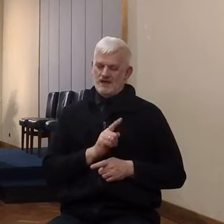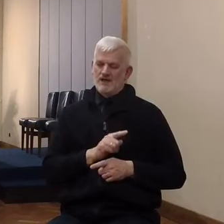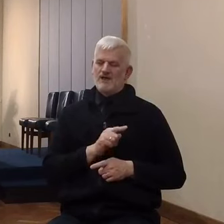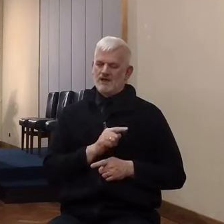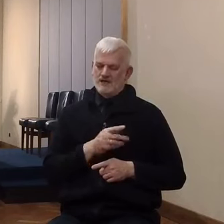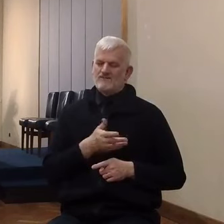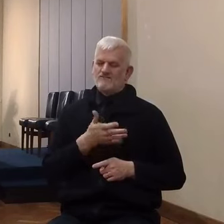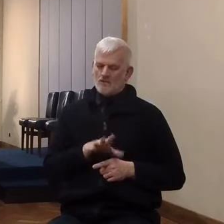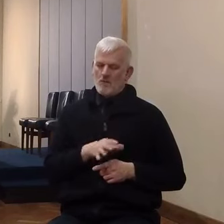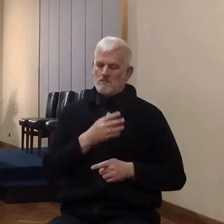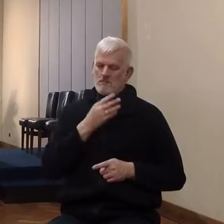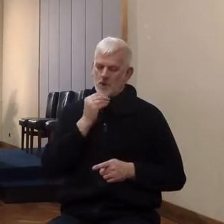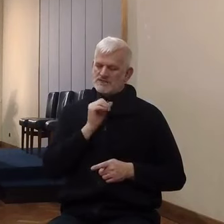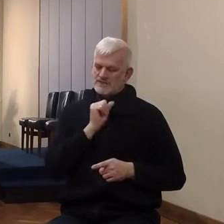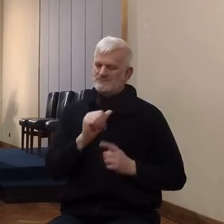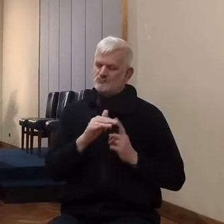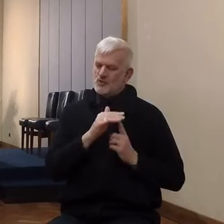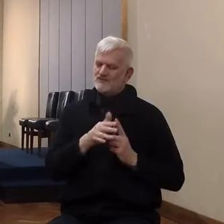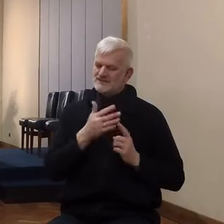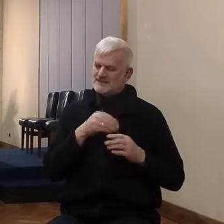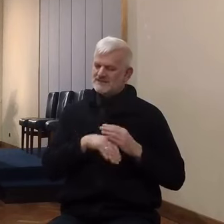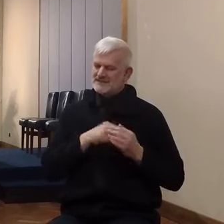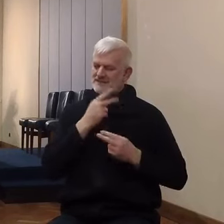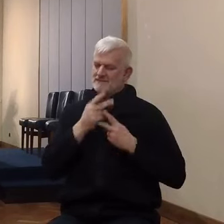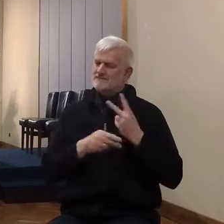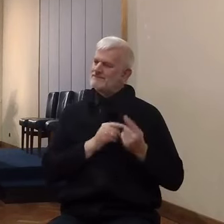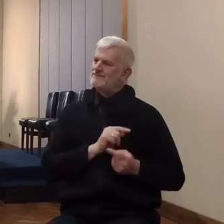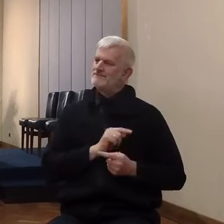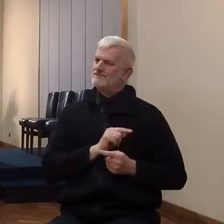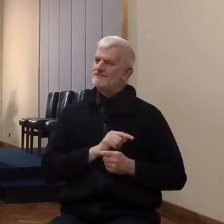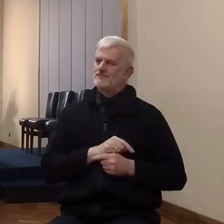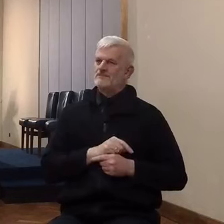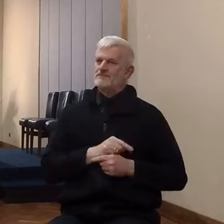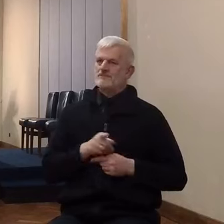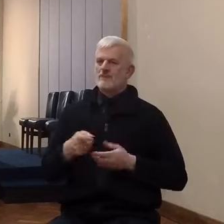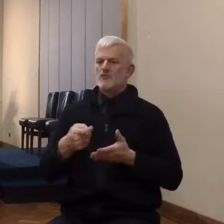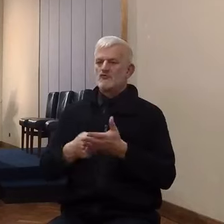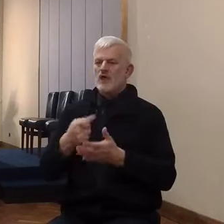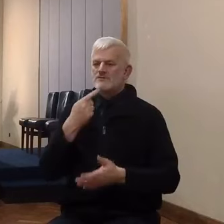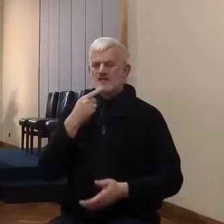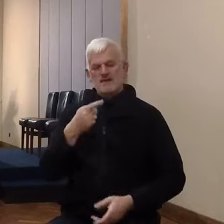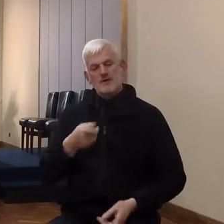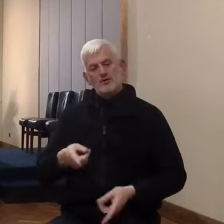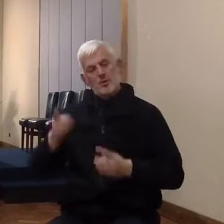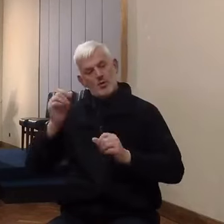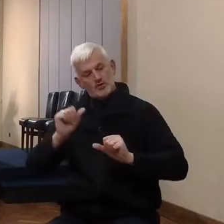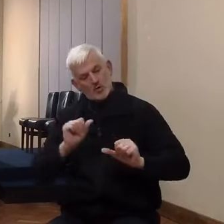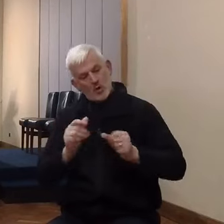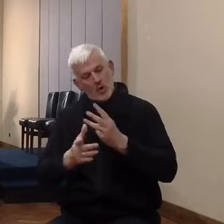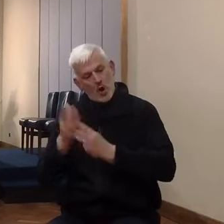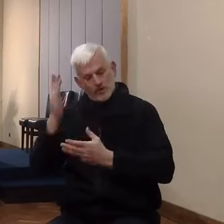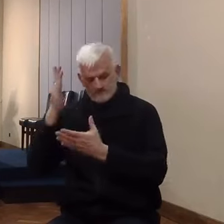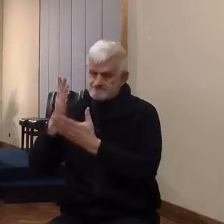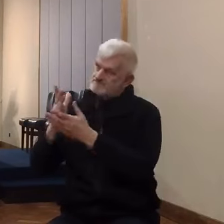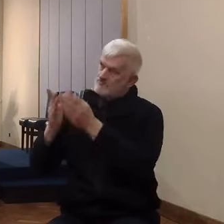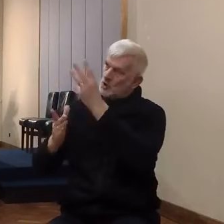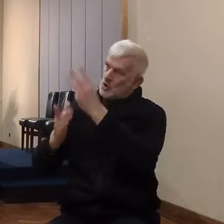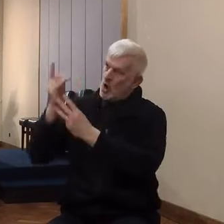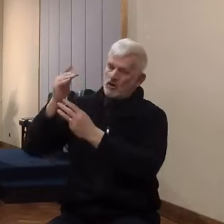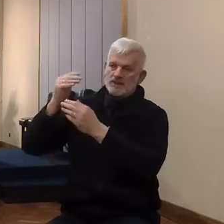For the Lord your God, he is God in heaven above, and in earth beneath. what do you think to say